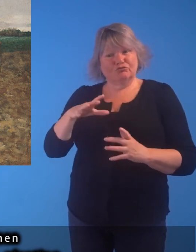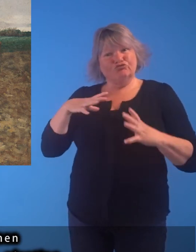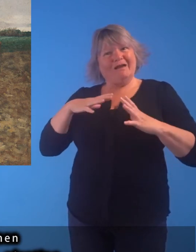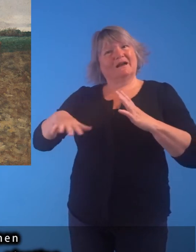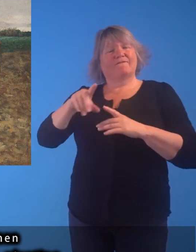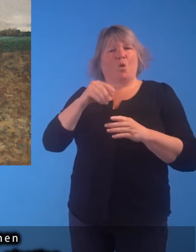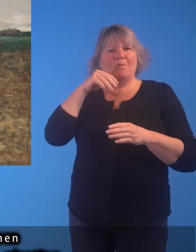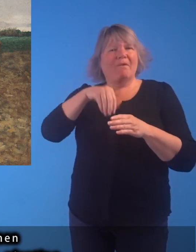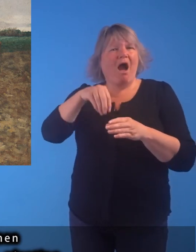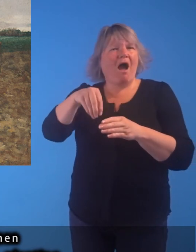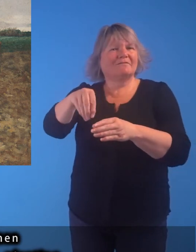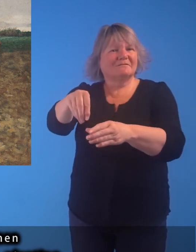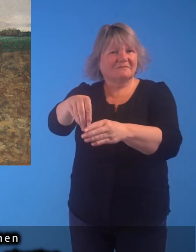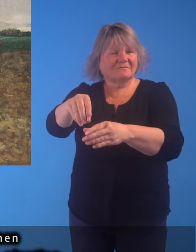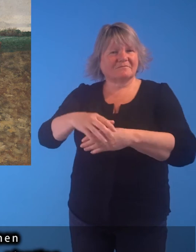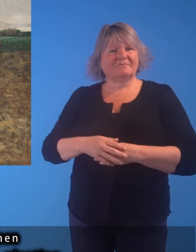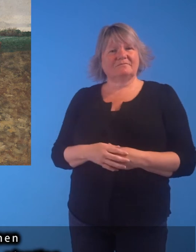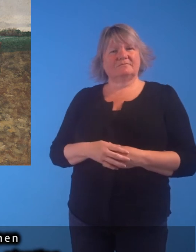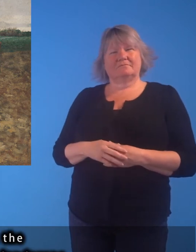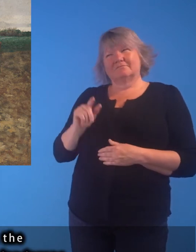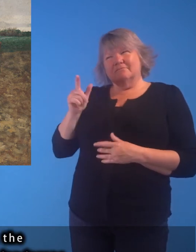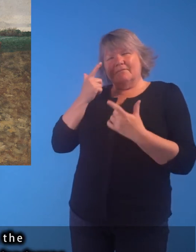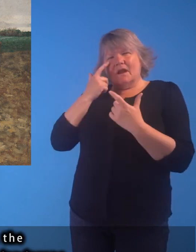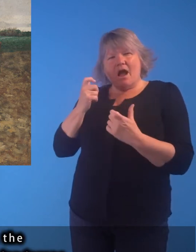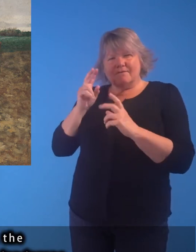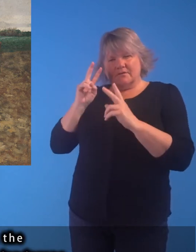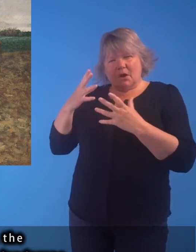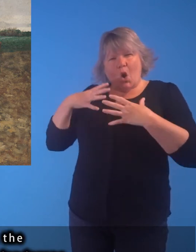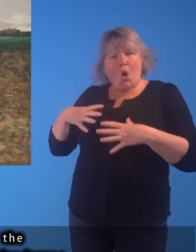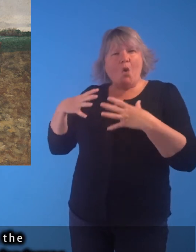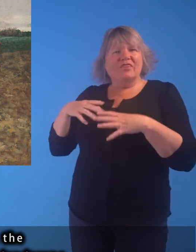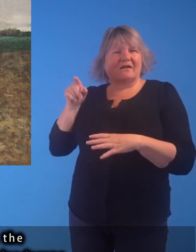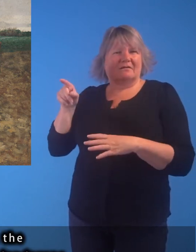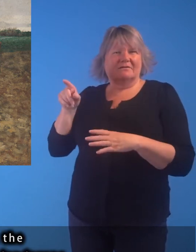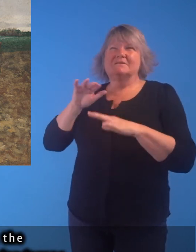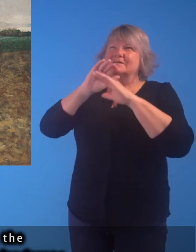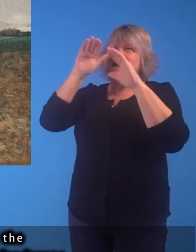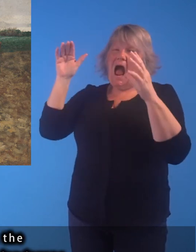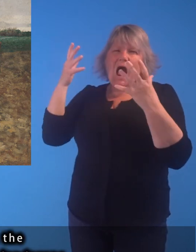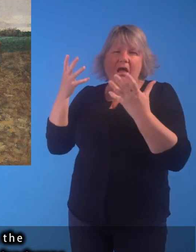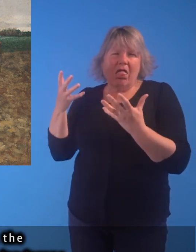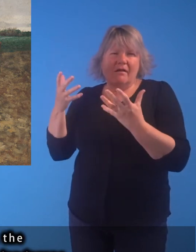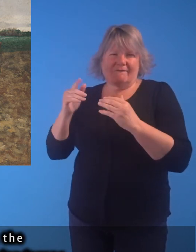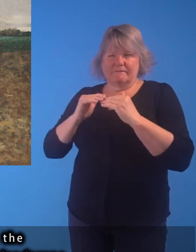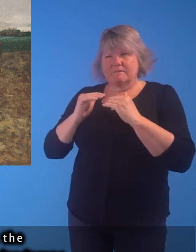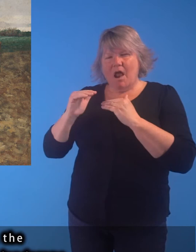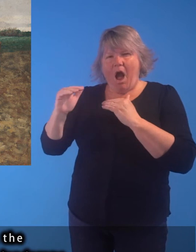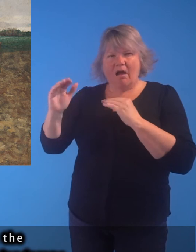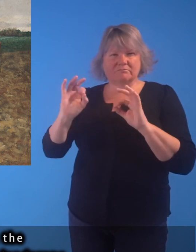to clear a field for planting. The carefully observed clothing, the leaden sky and the